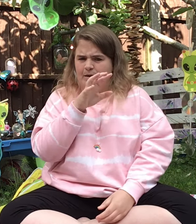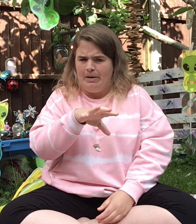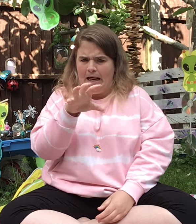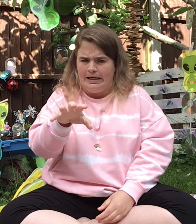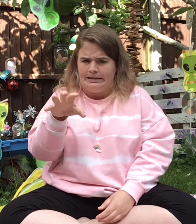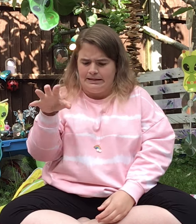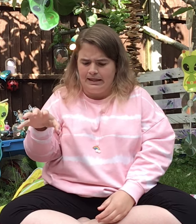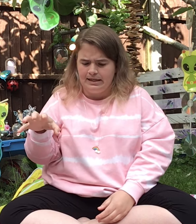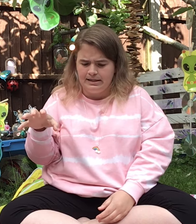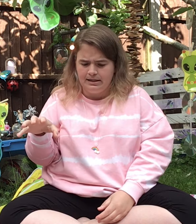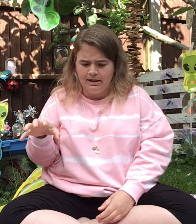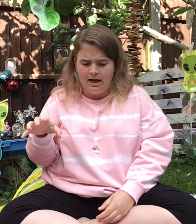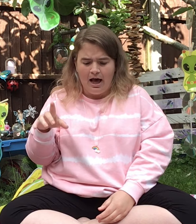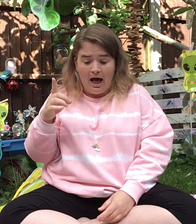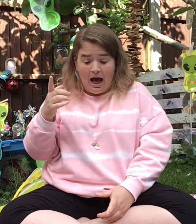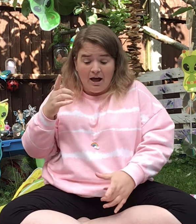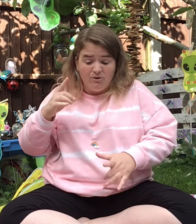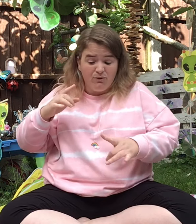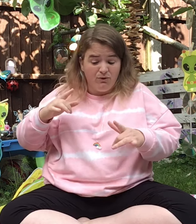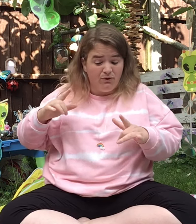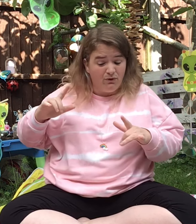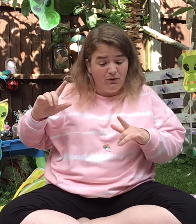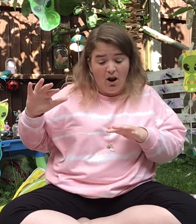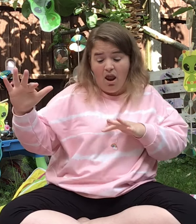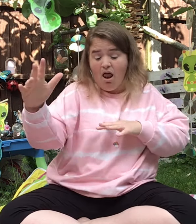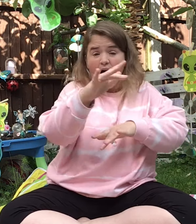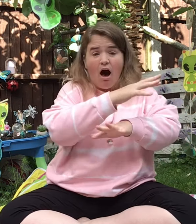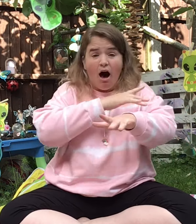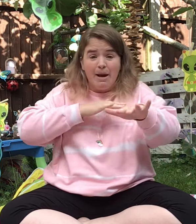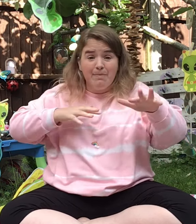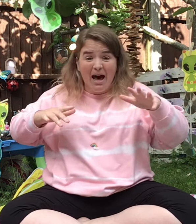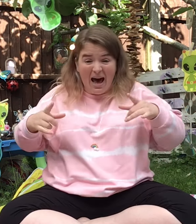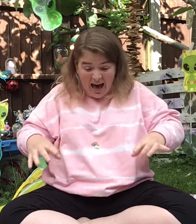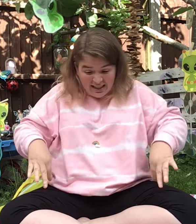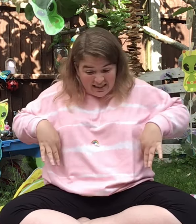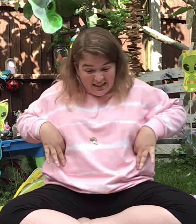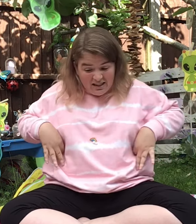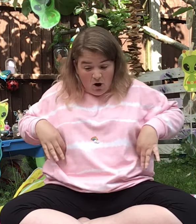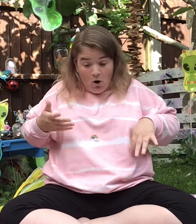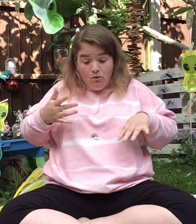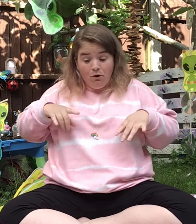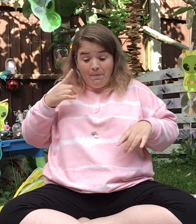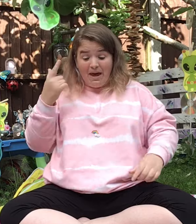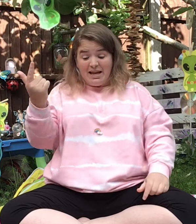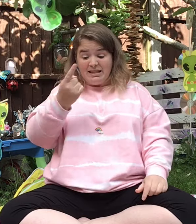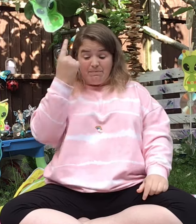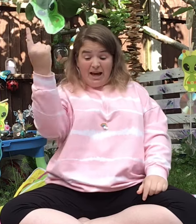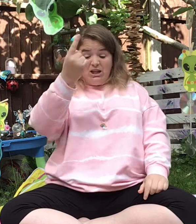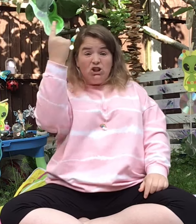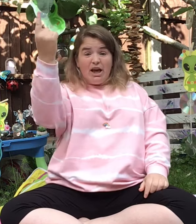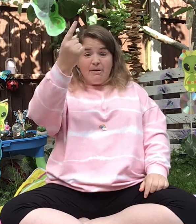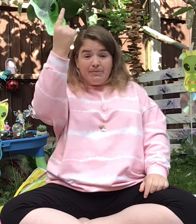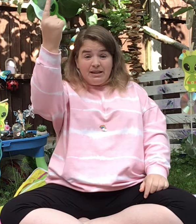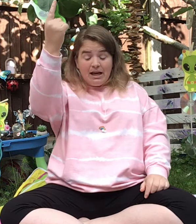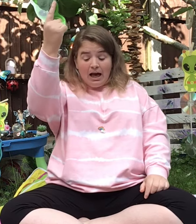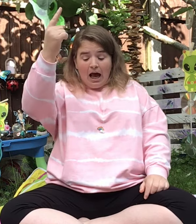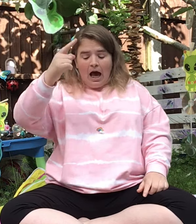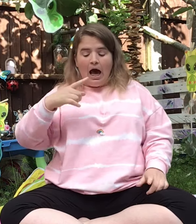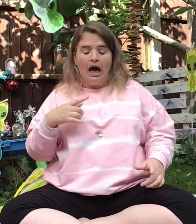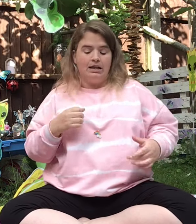places and fly pants from their spaceships and